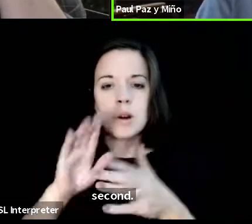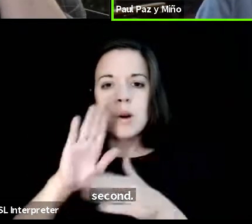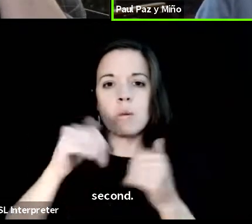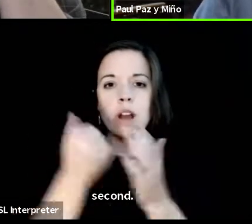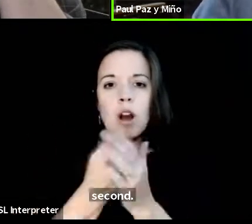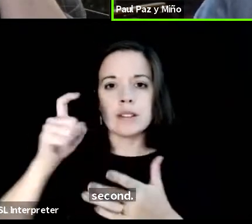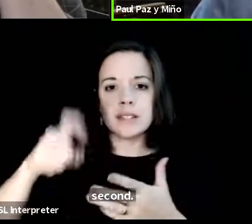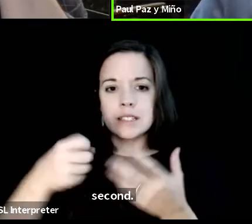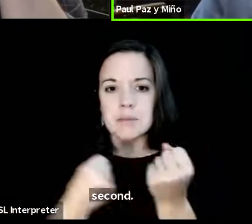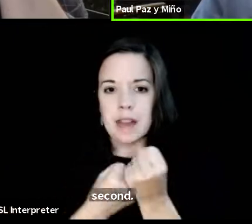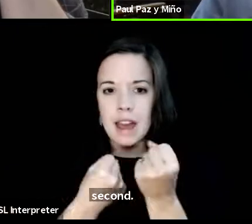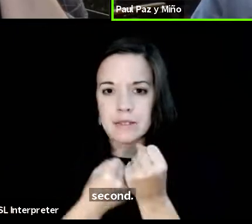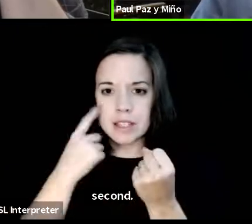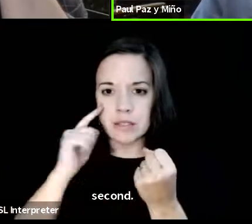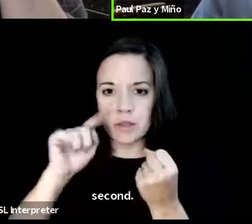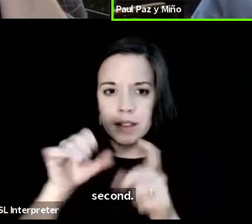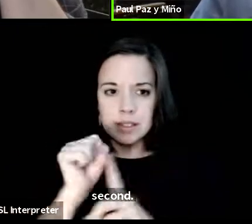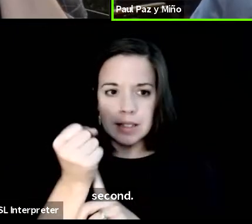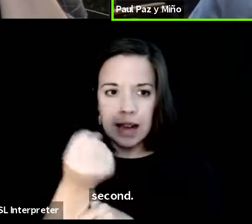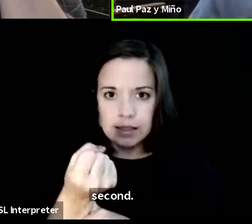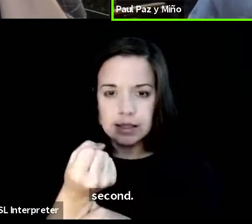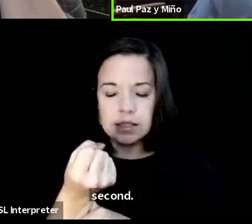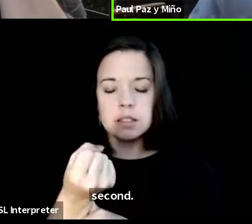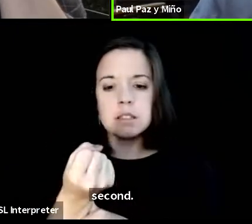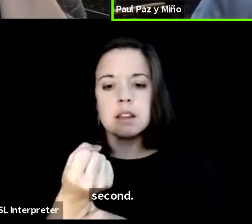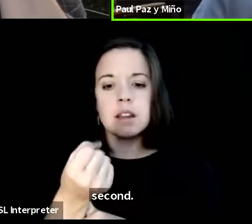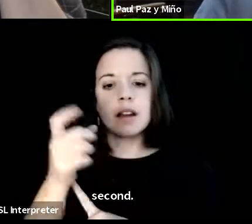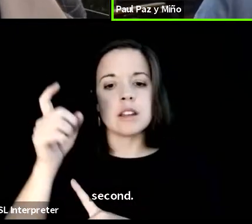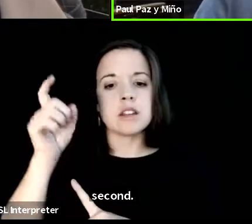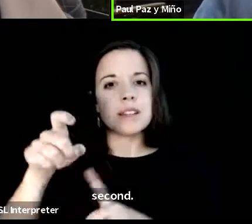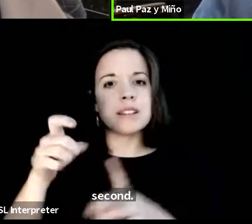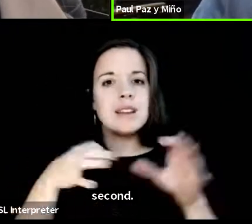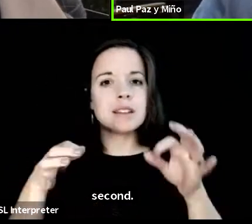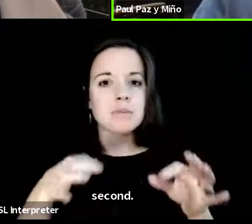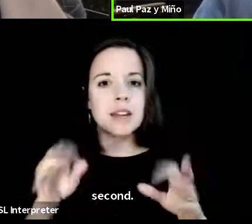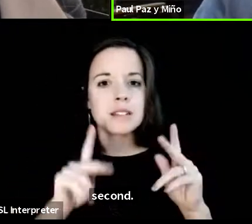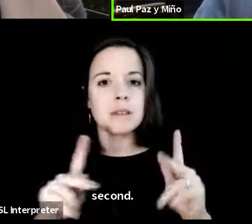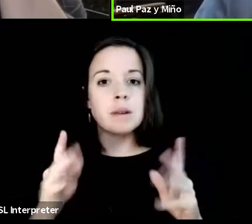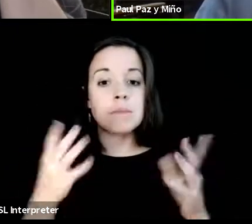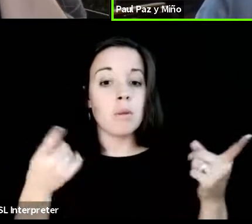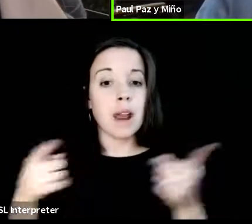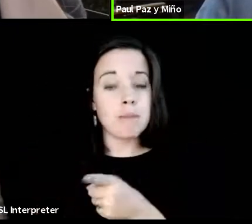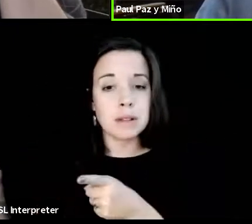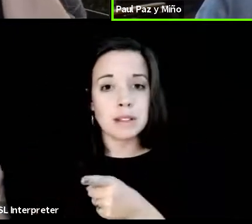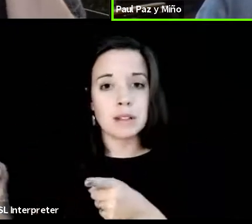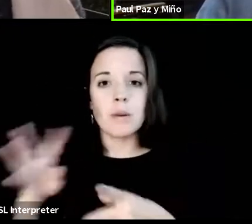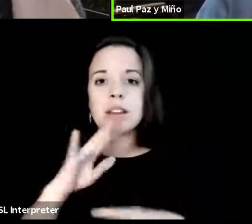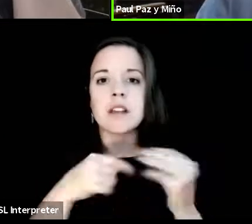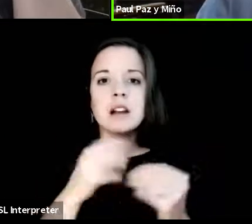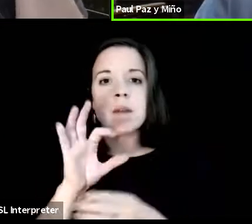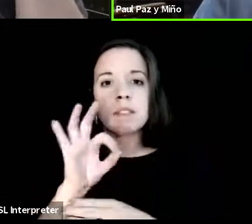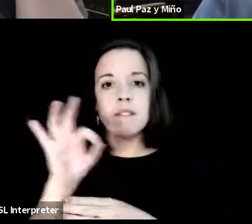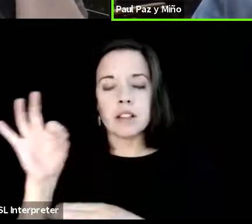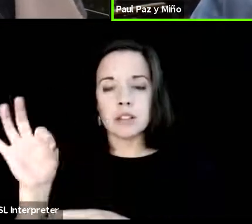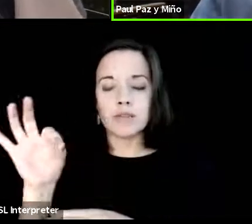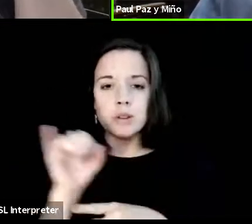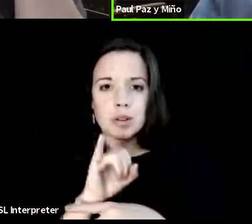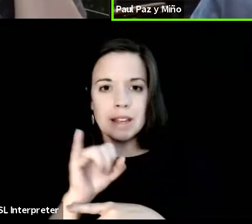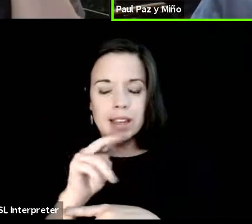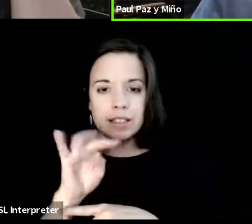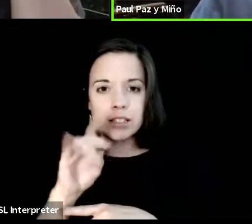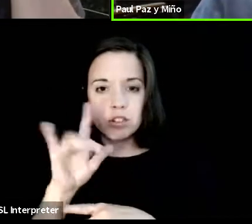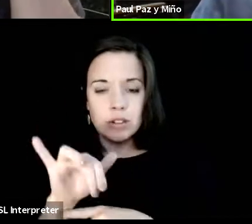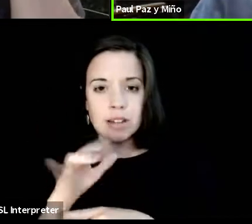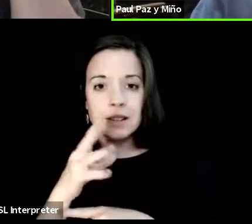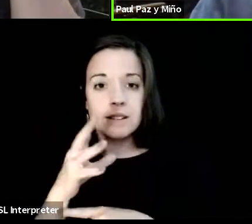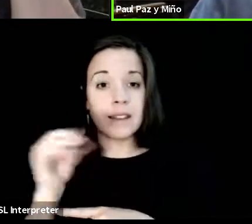simply means explaining to people what happened when they talk about the fossil fuel industry and climate change make sure they understand